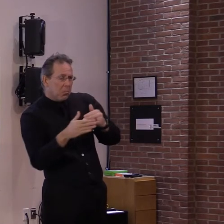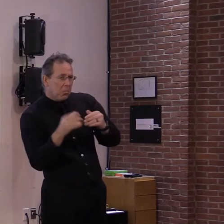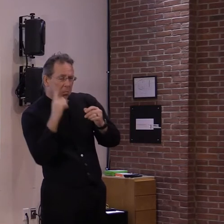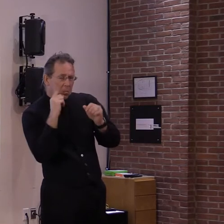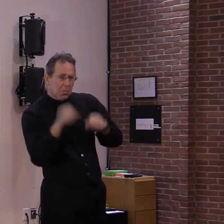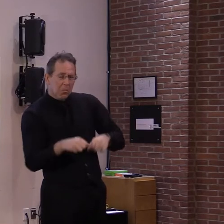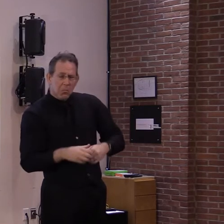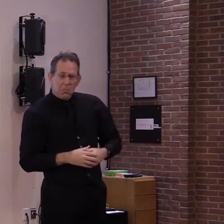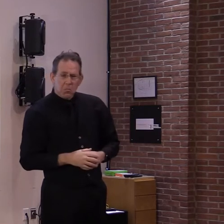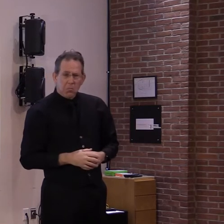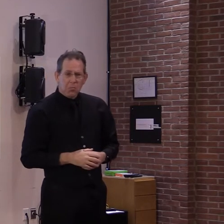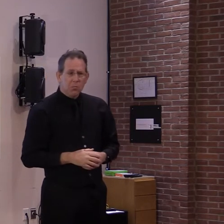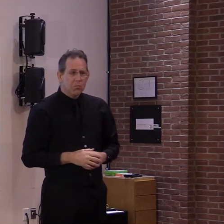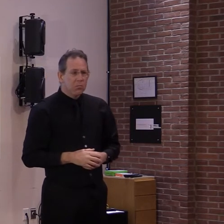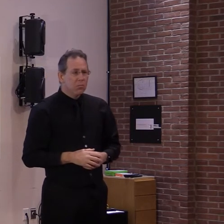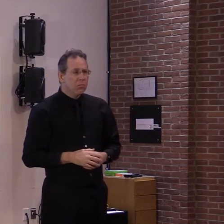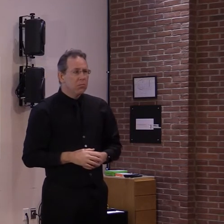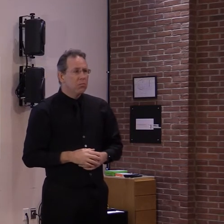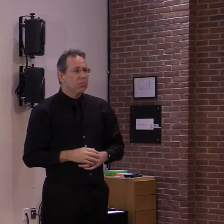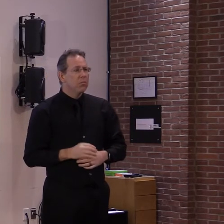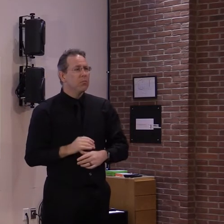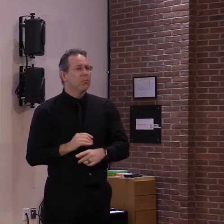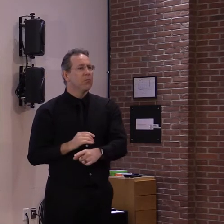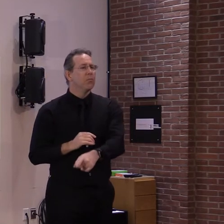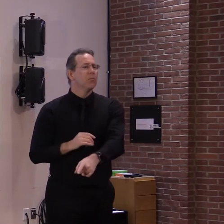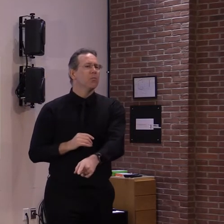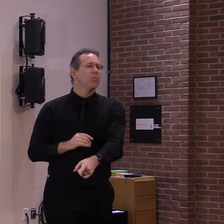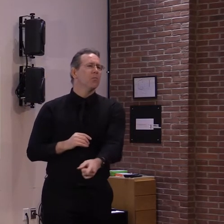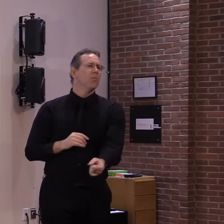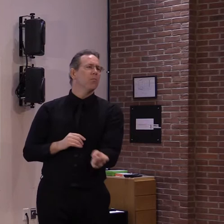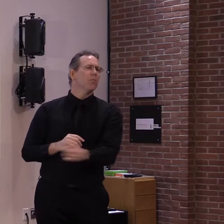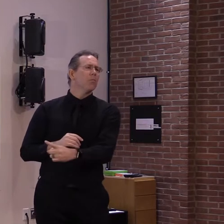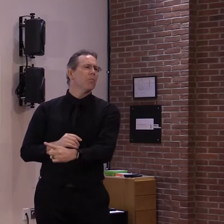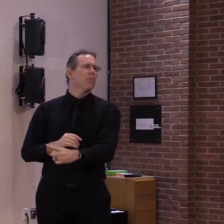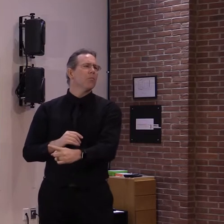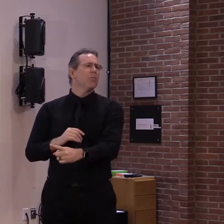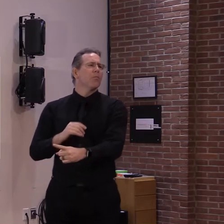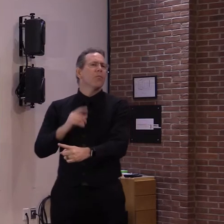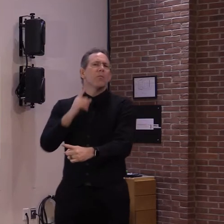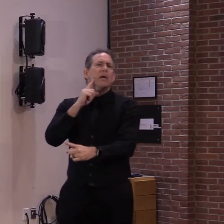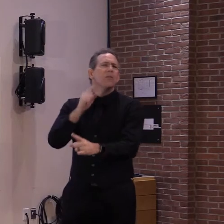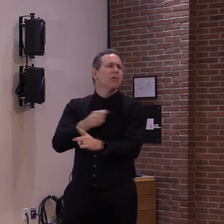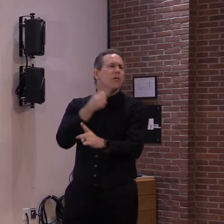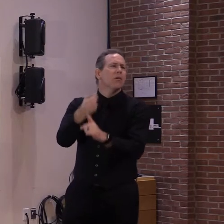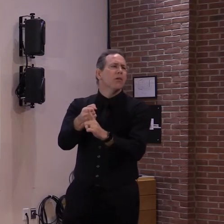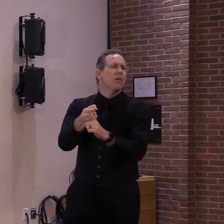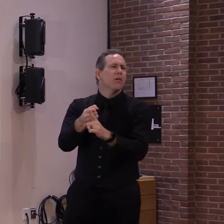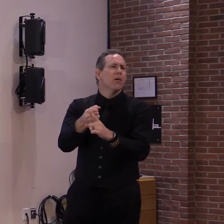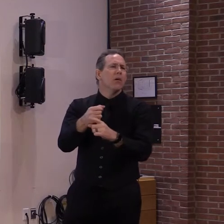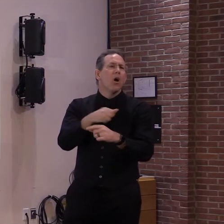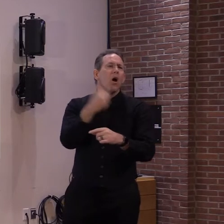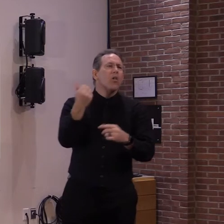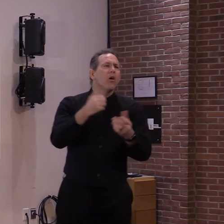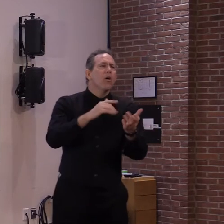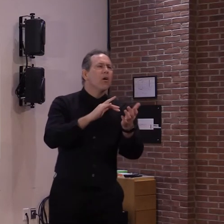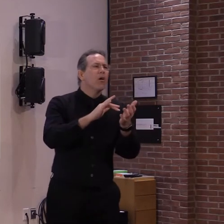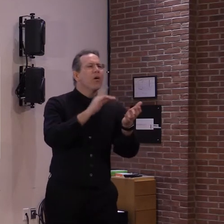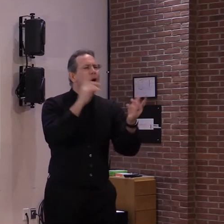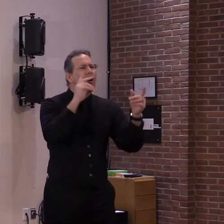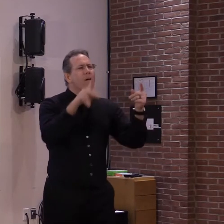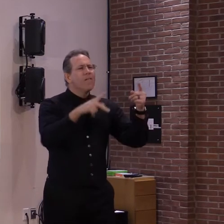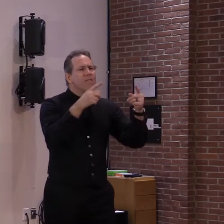And if another COVID vaccine is approved this winter, because we know there are a couple more that are, you know, in stages of trials,